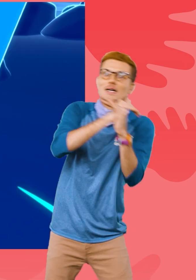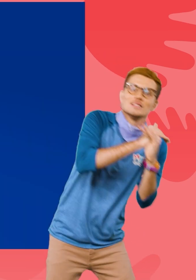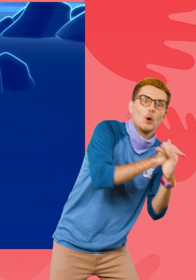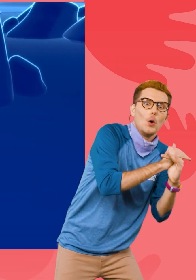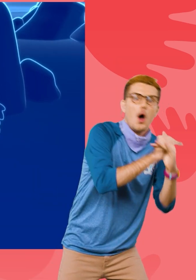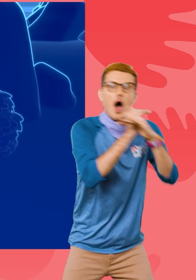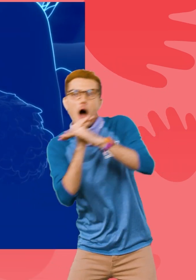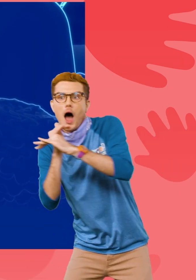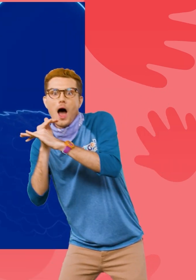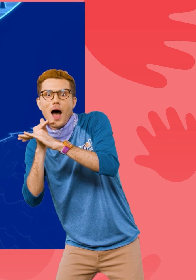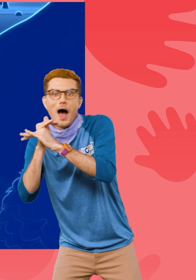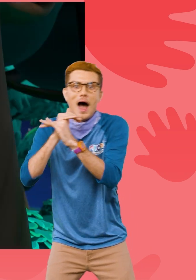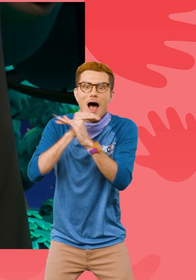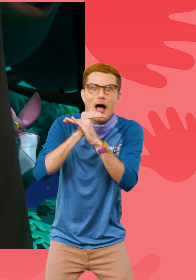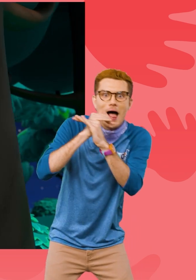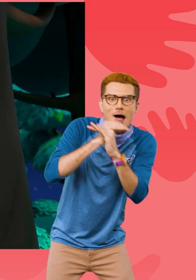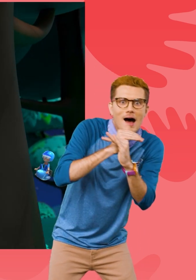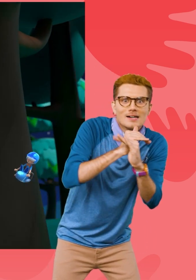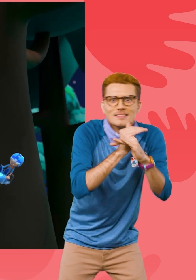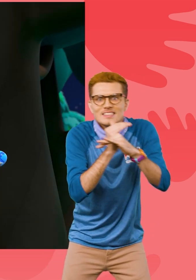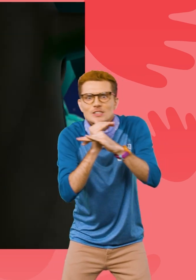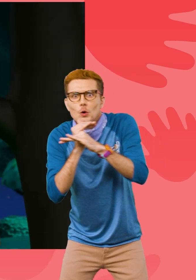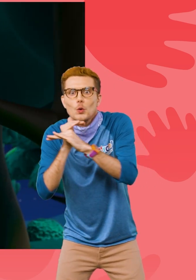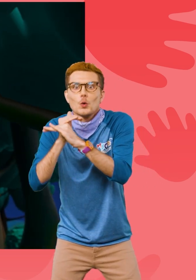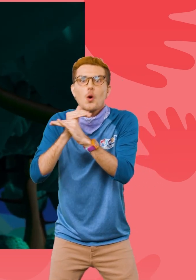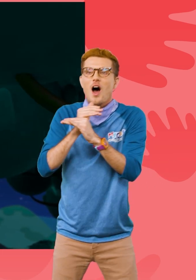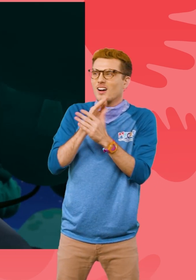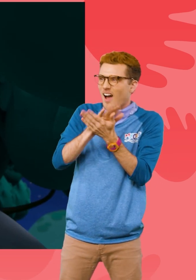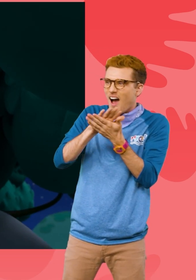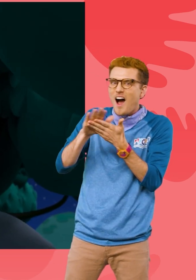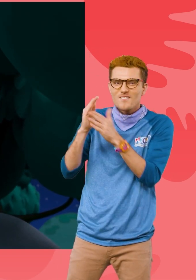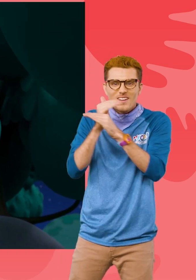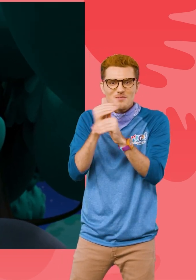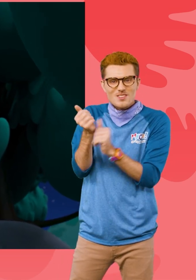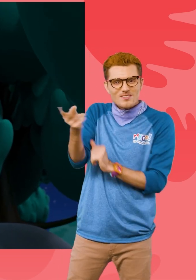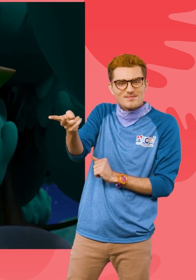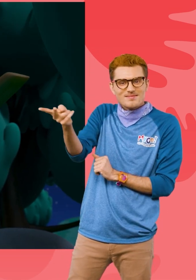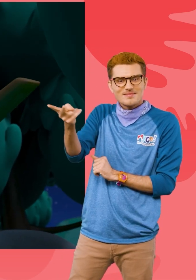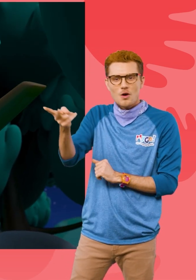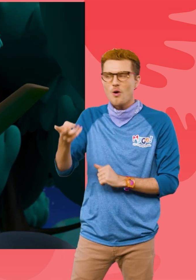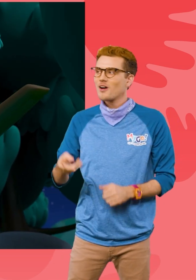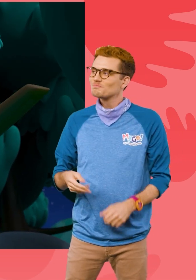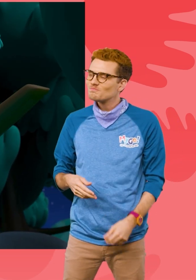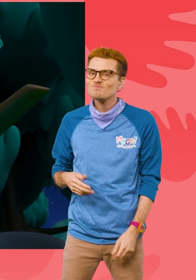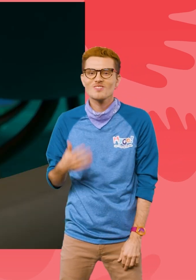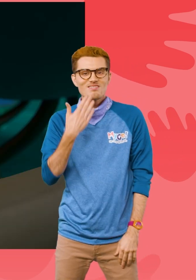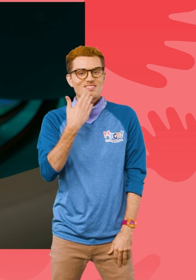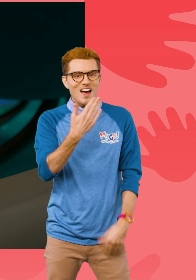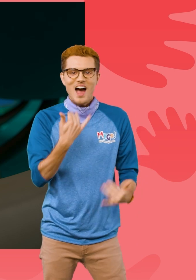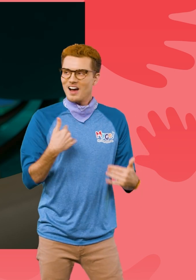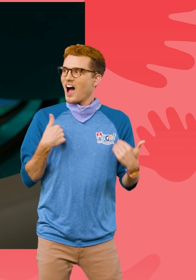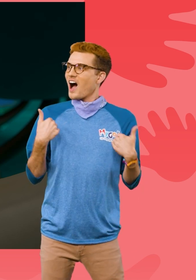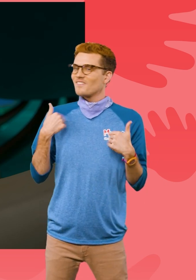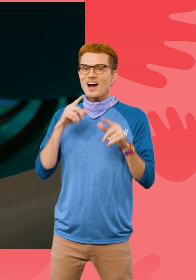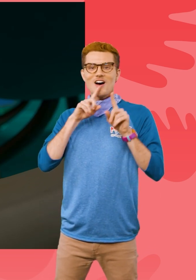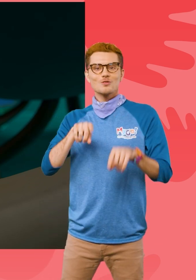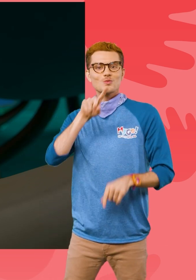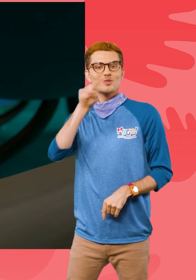Yeah! Whee! Nice flying, guys! Thanks! And I have the answer to my question.